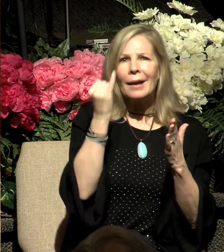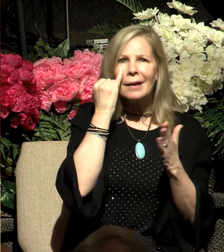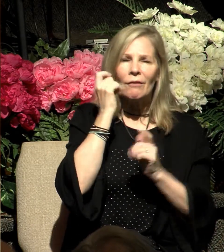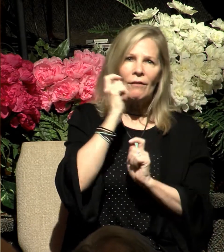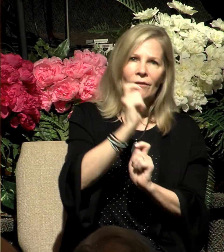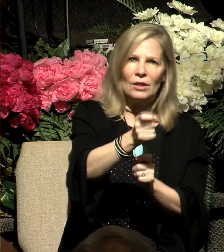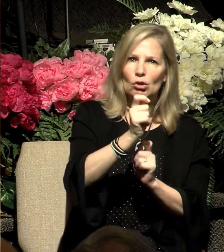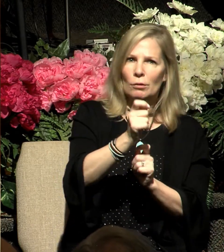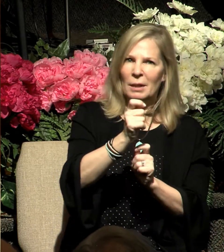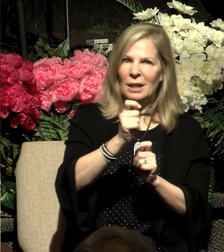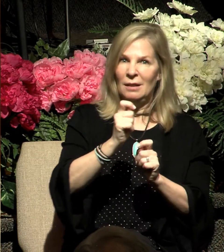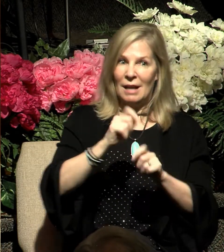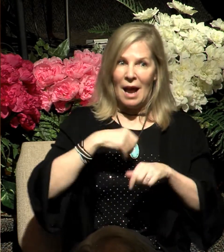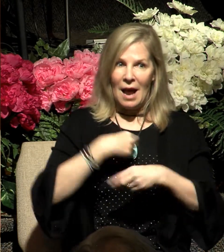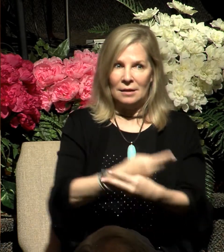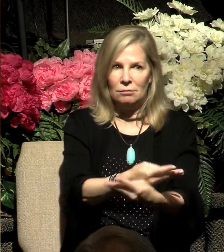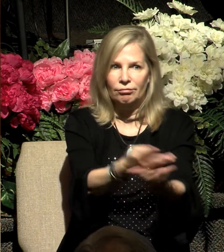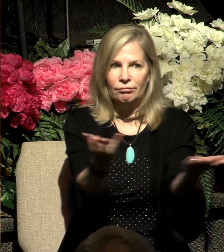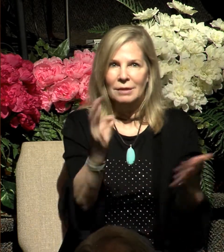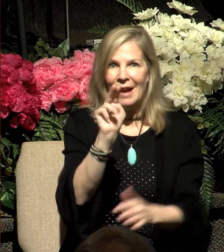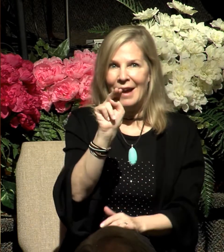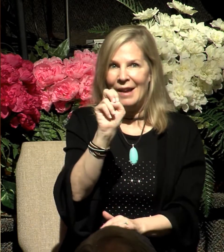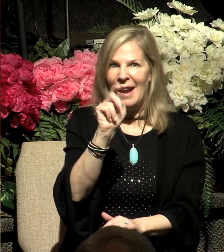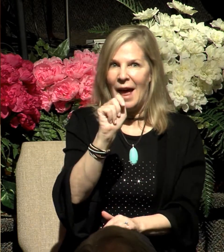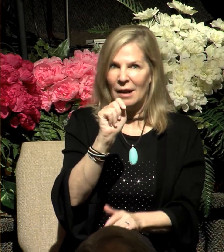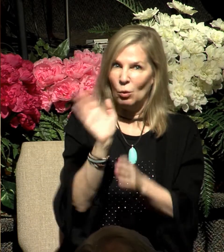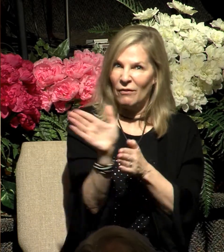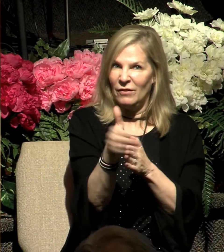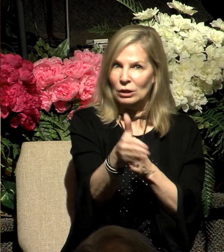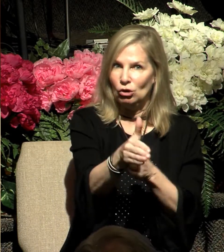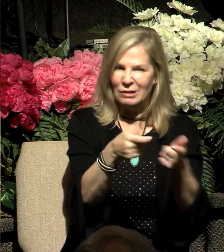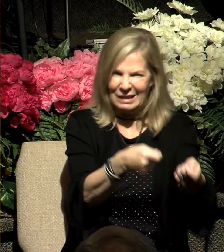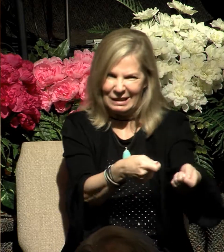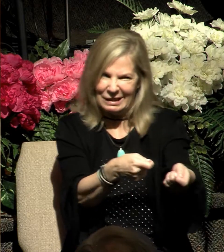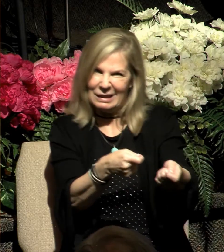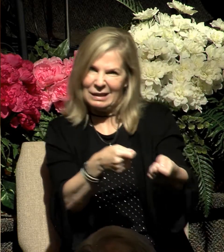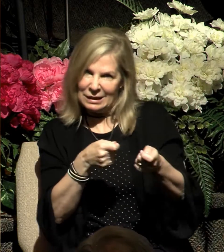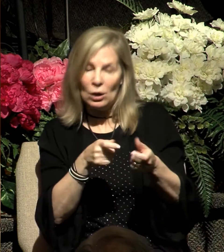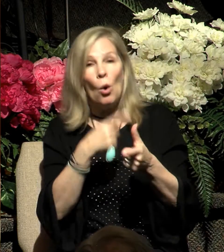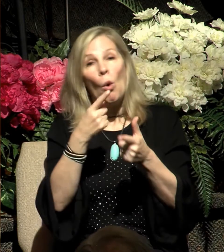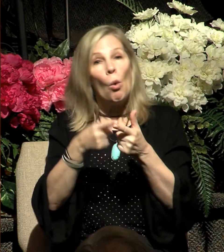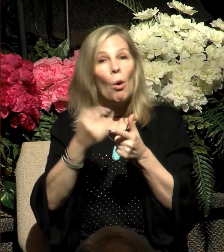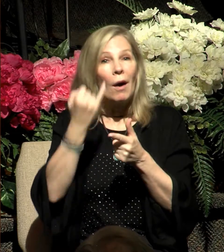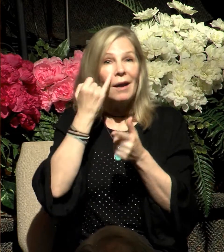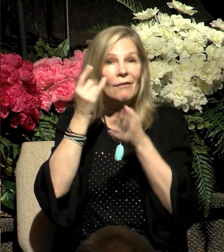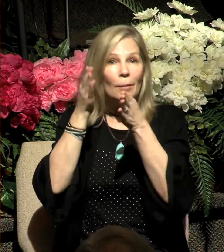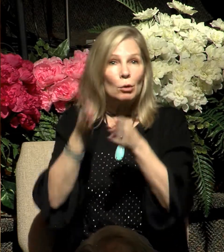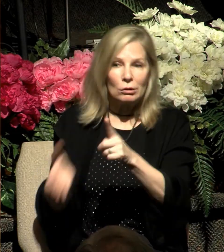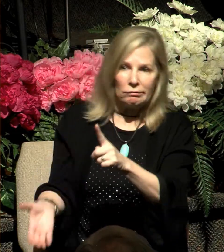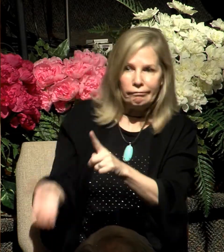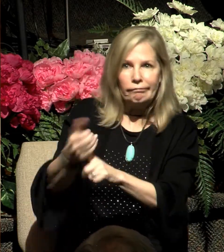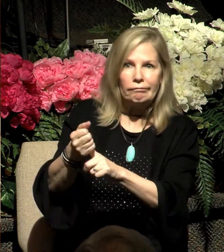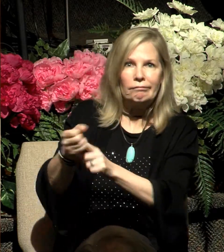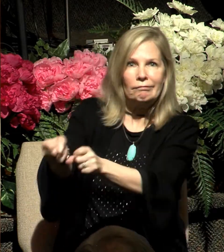a net or people being dragged by a mob, making, in both cases, resistance